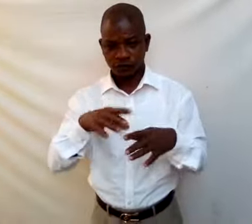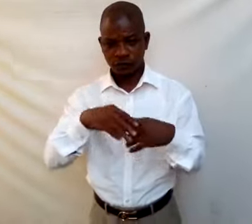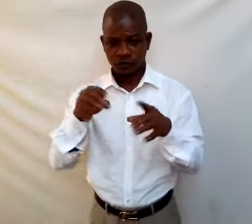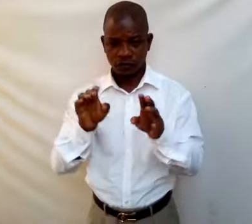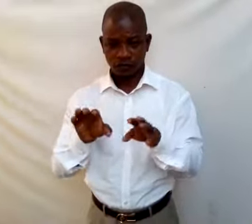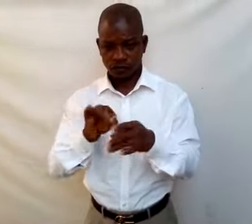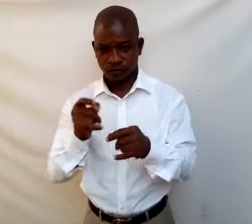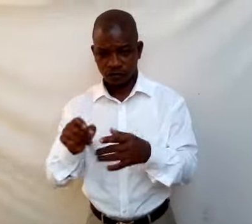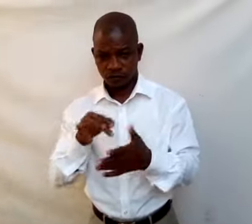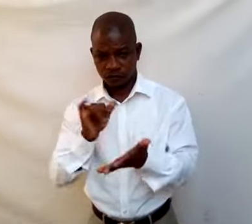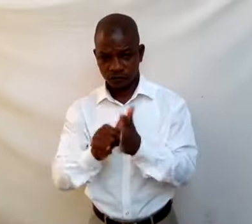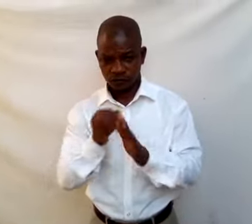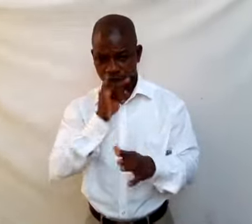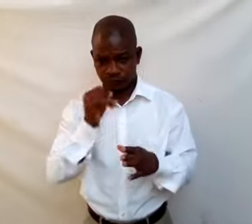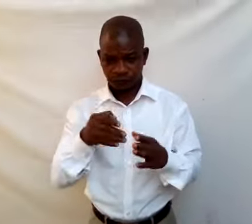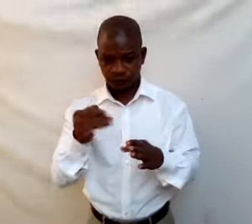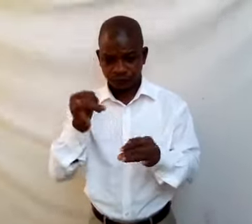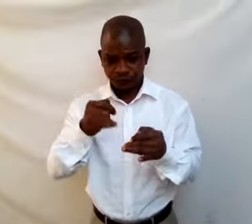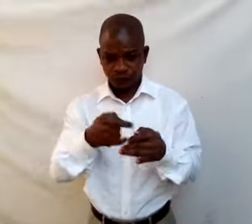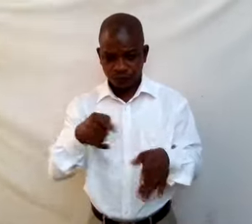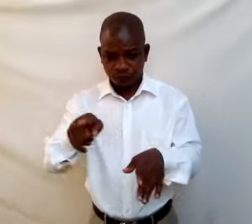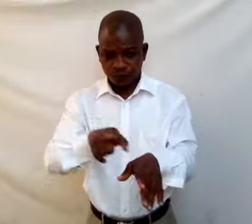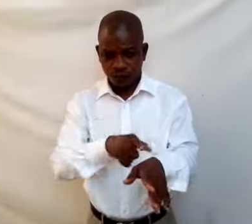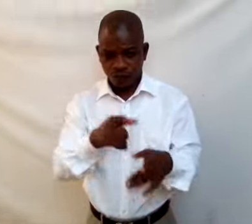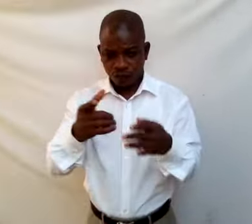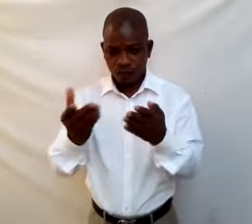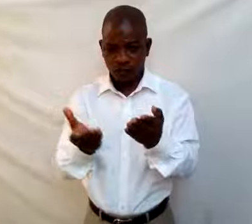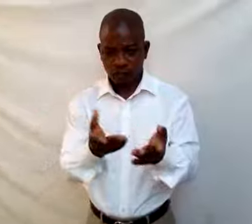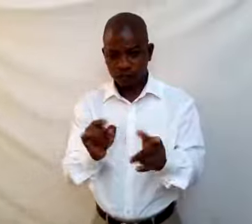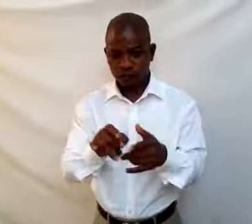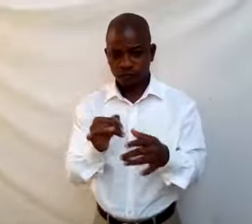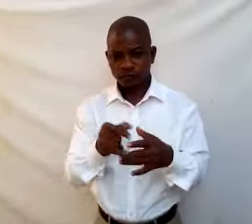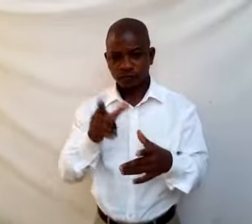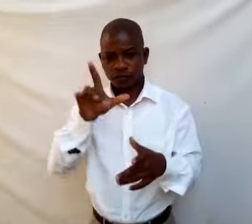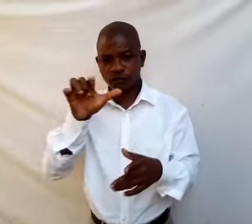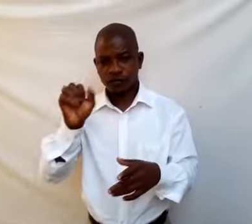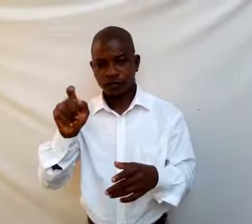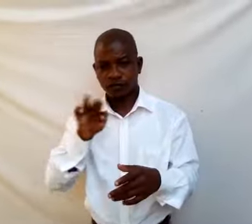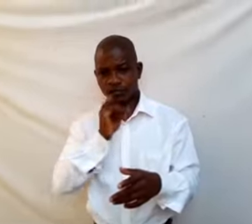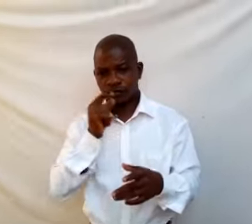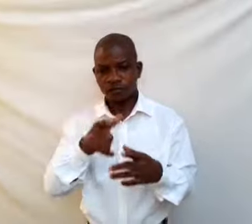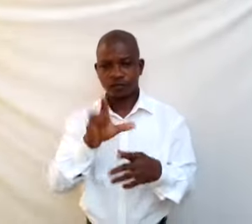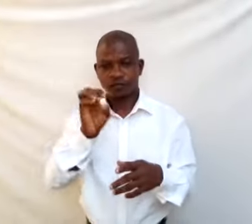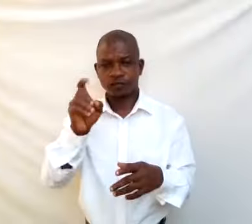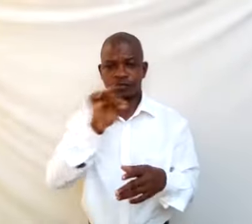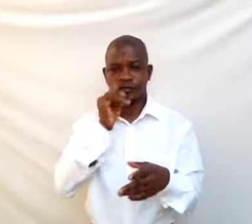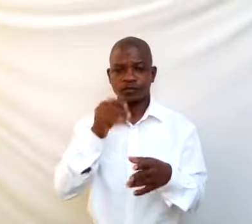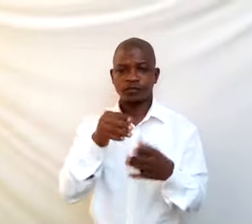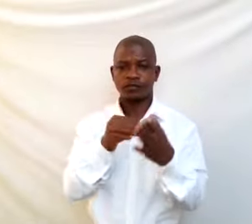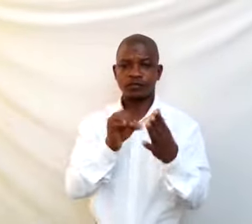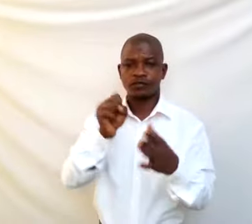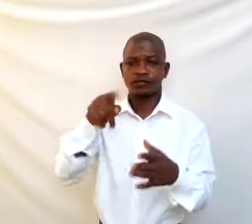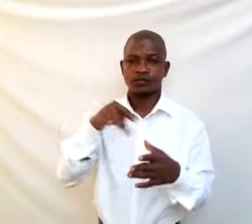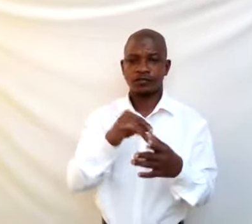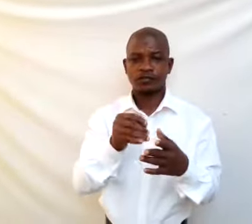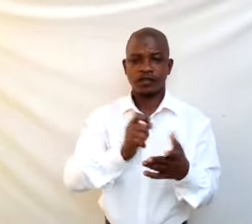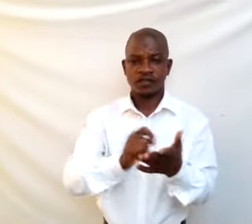that is measurement, label drawn specimens appropriately, write accurately the